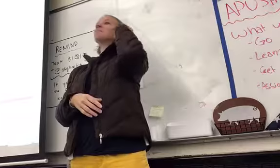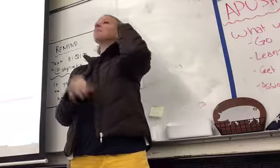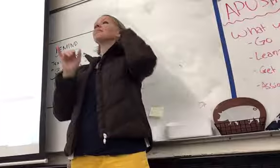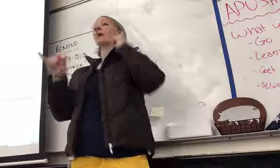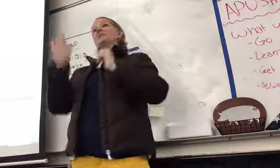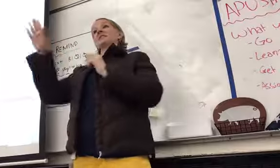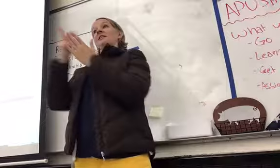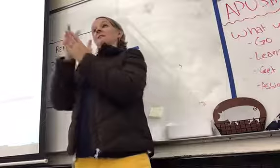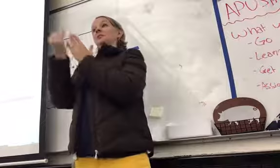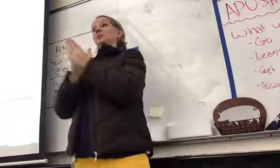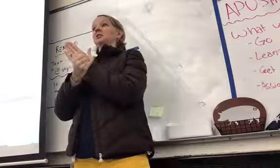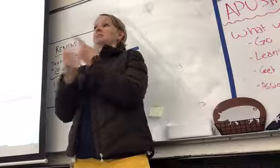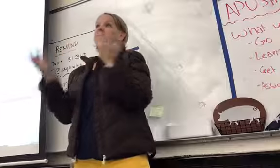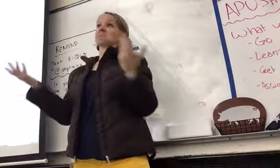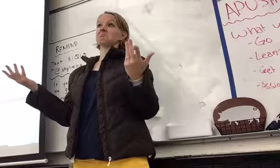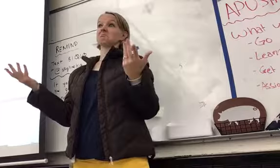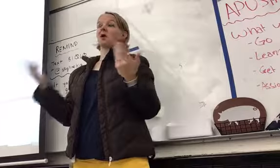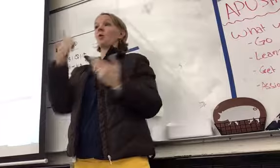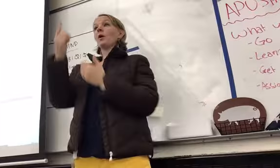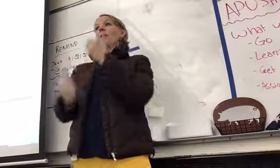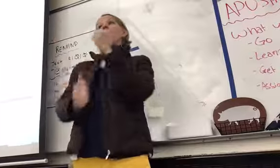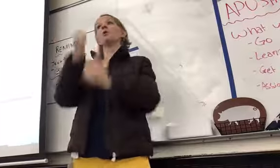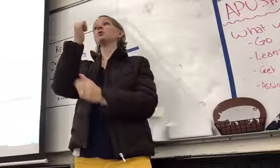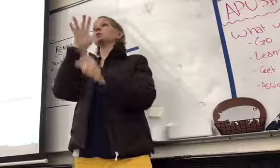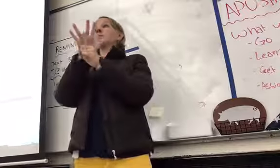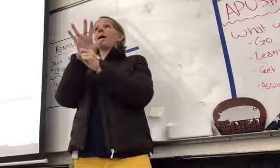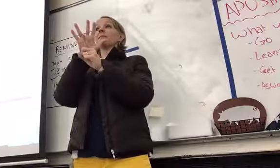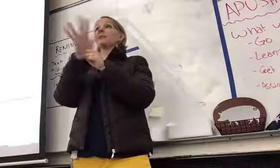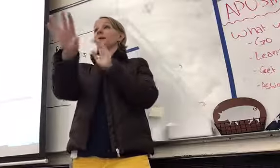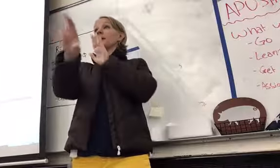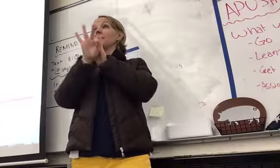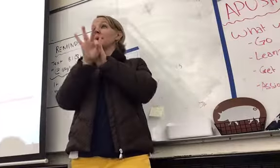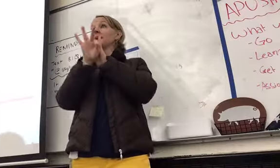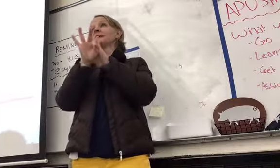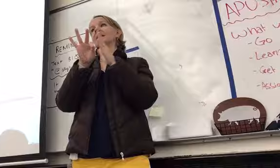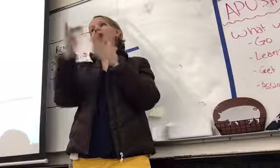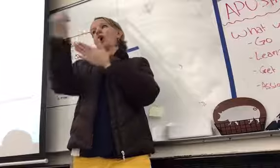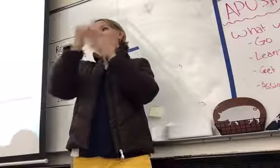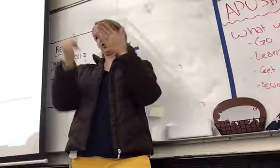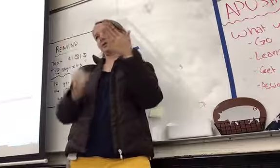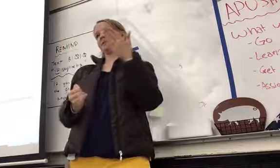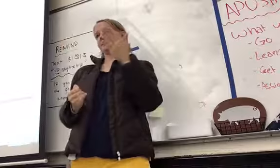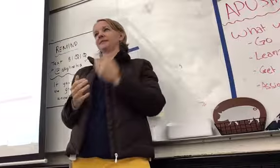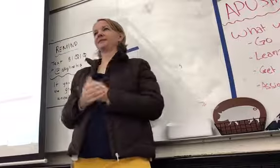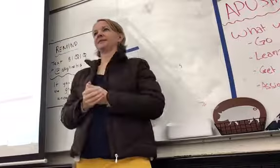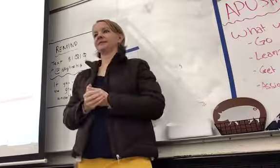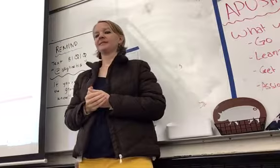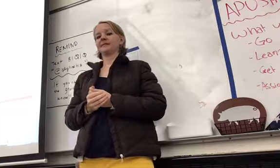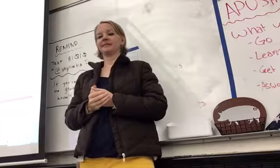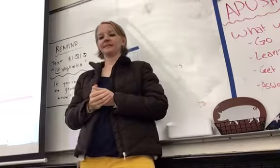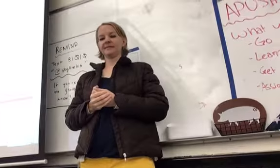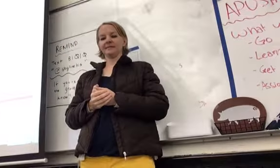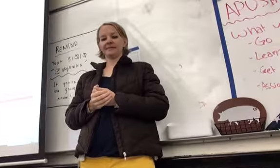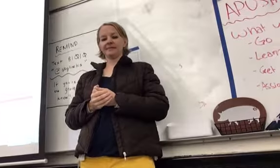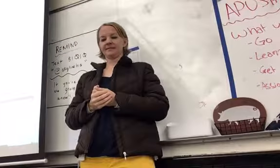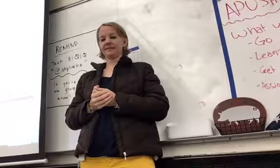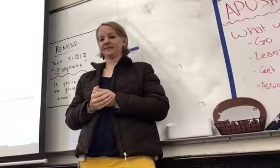their project. Now, one of the most popular things that people do are going to be art projects. I'm going to switch these